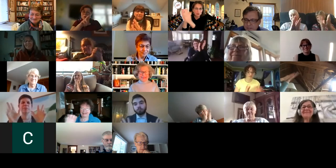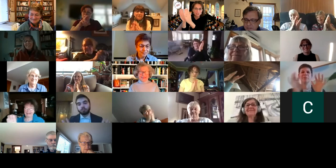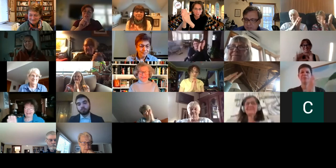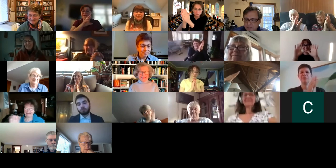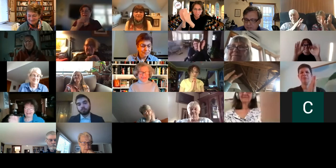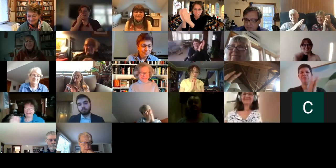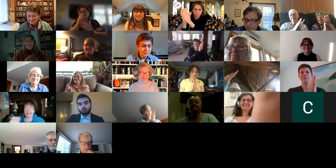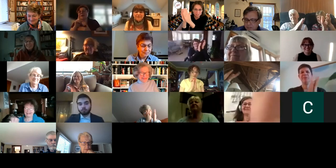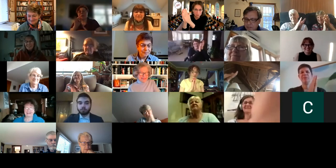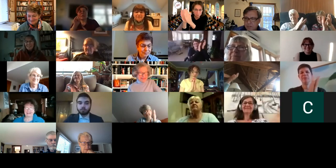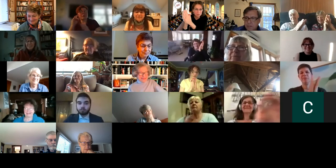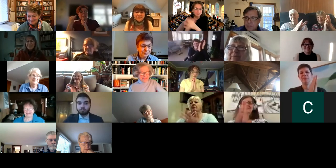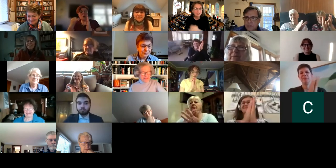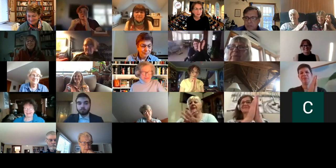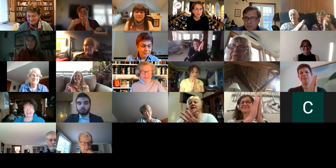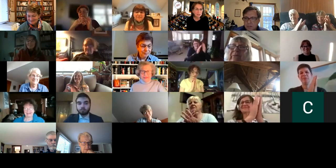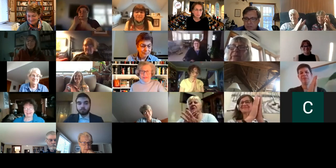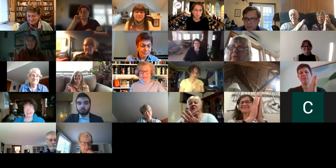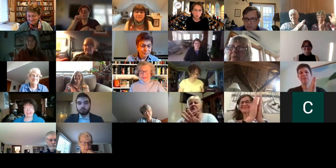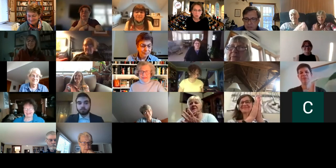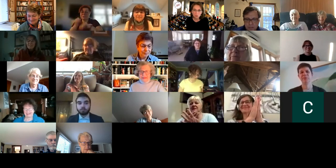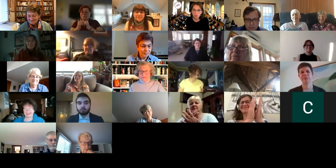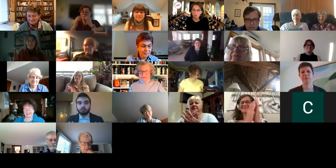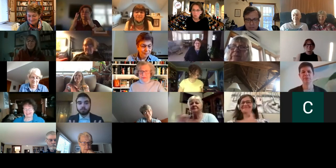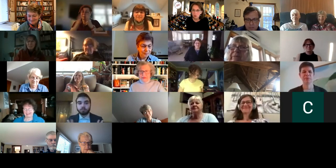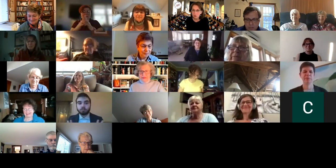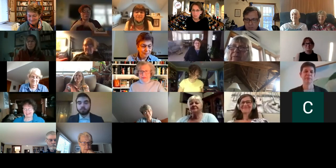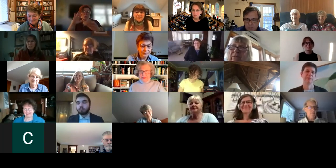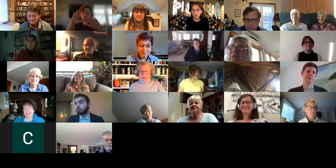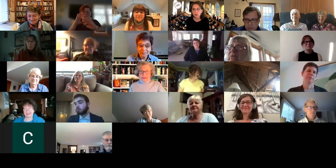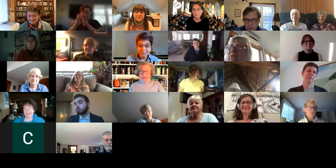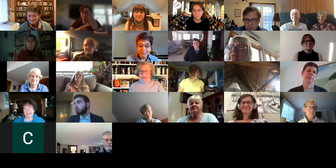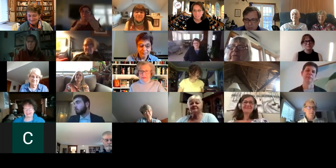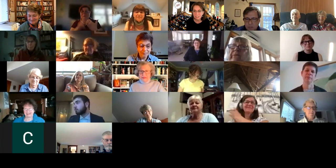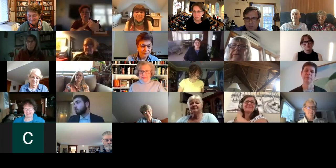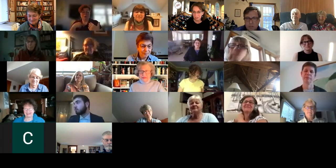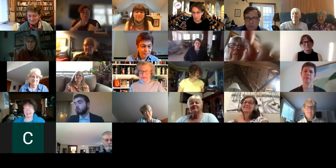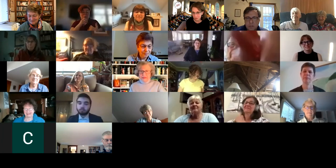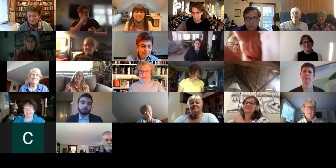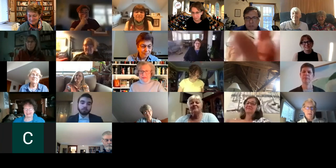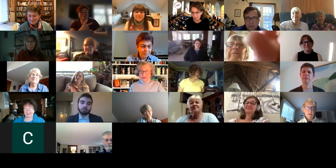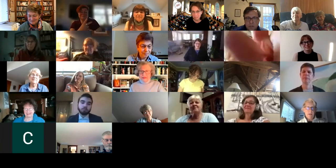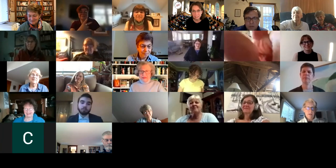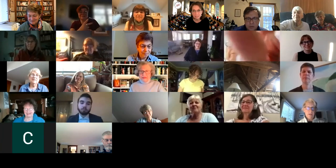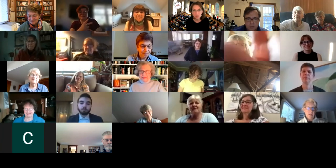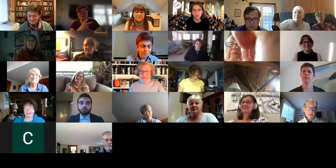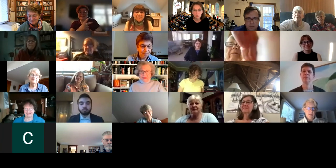arts guild for setting this up um it was a wonderful program you can see uh the links on our